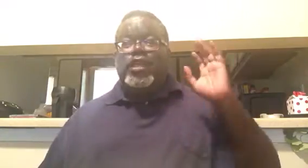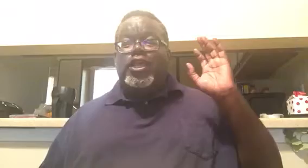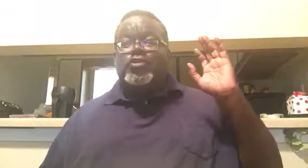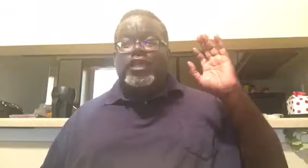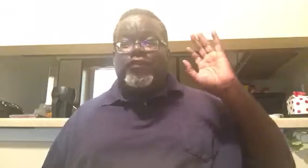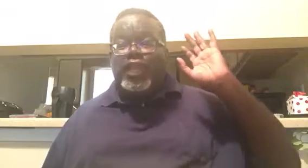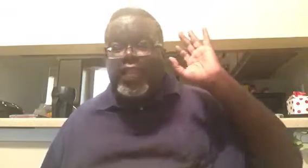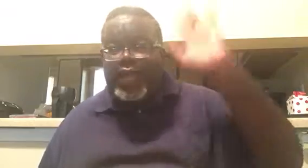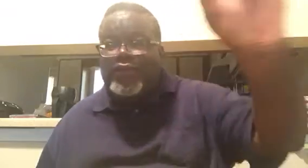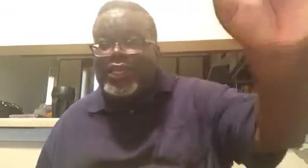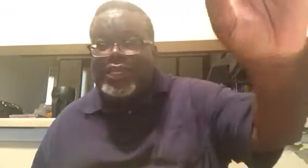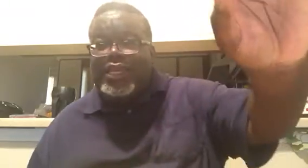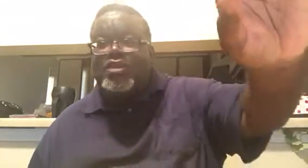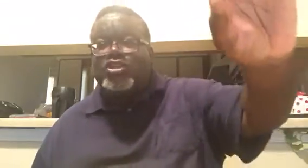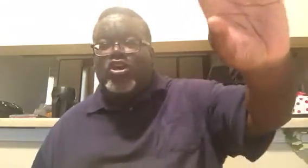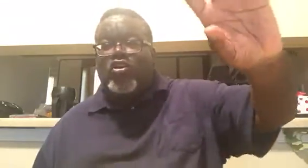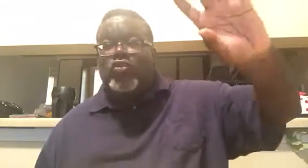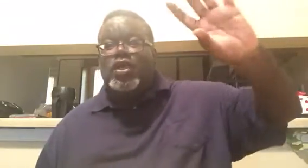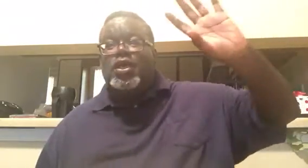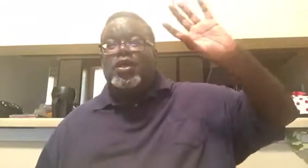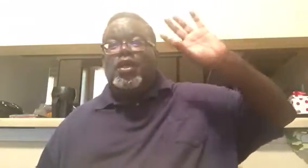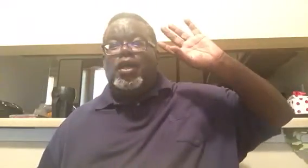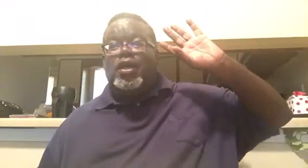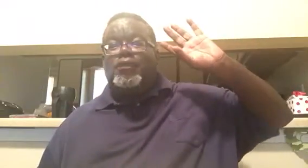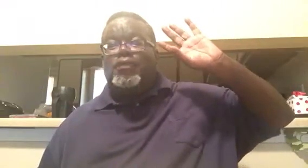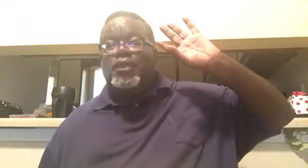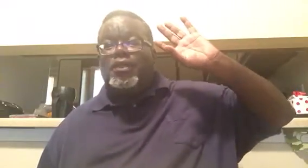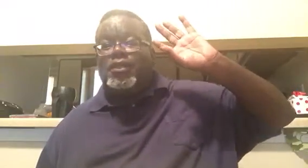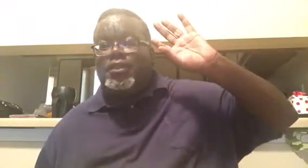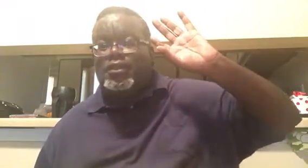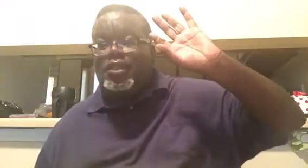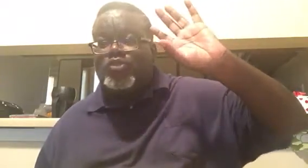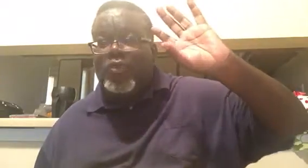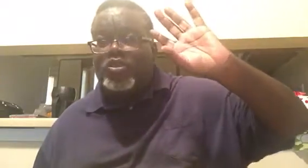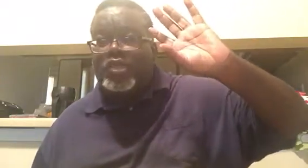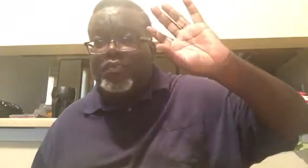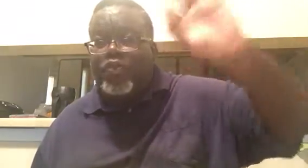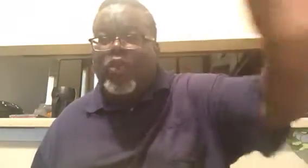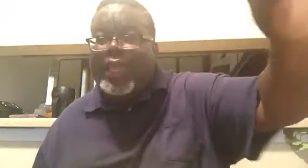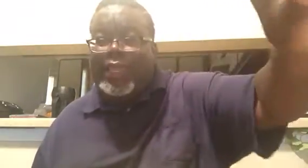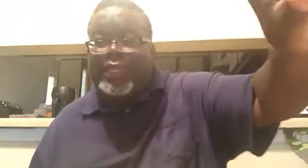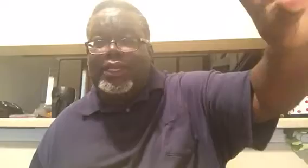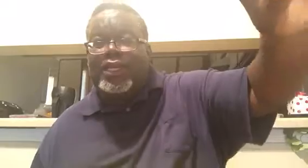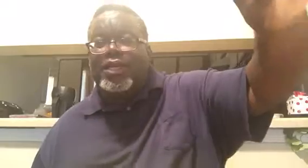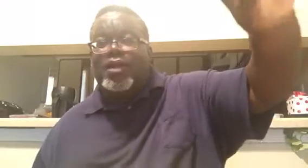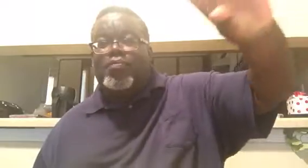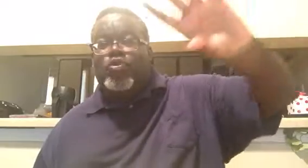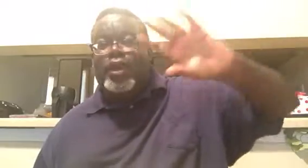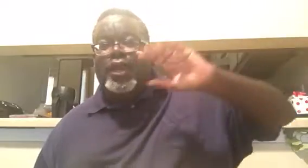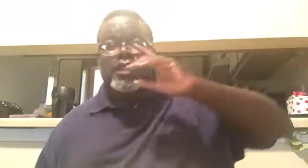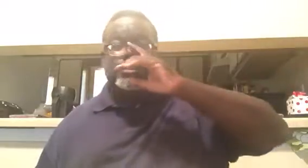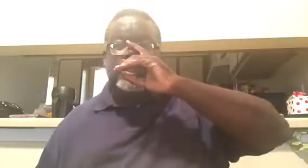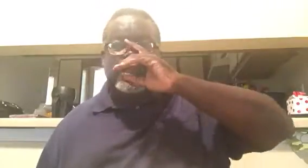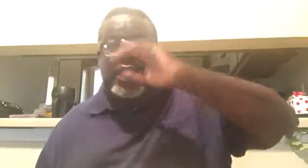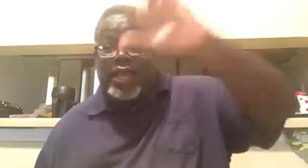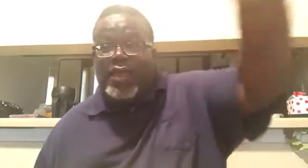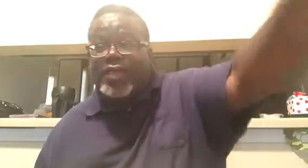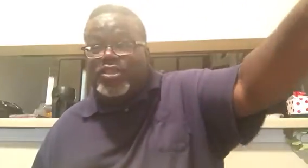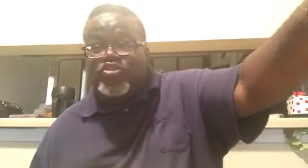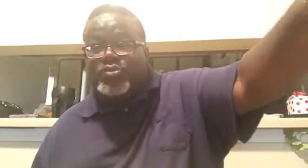2007, 11 years ago. Uh, this person prayed a prayer and sent that, I assume